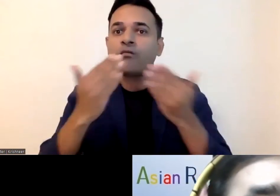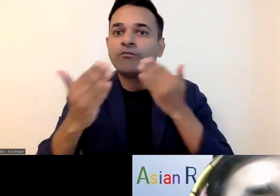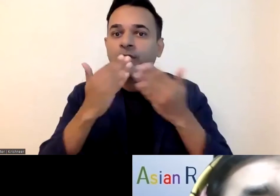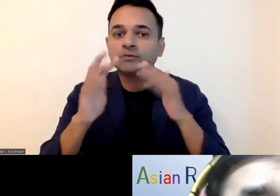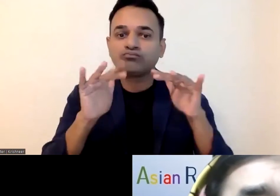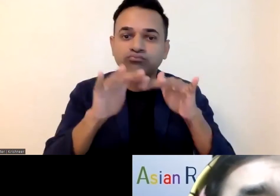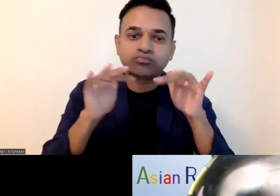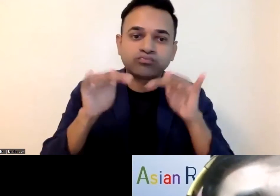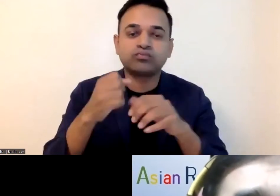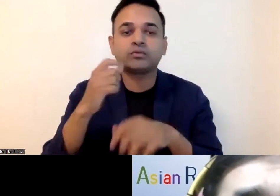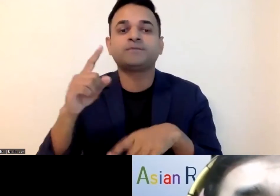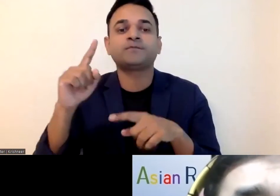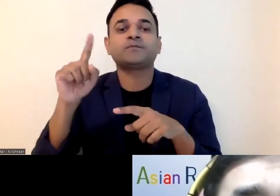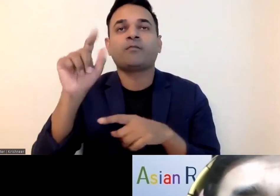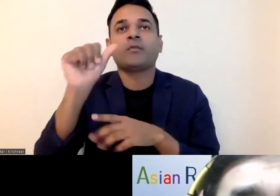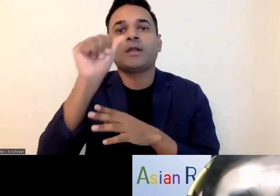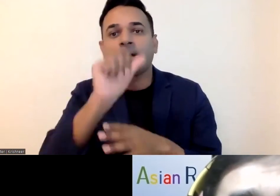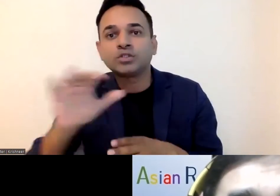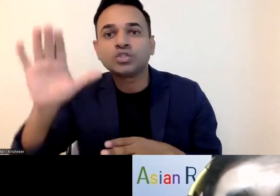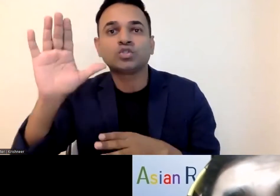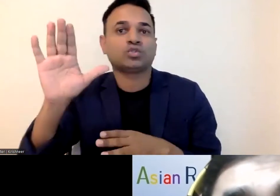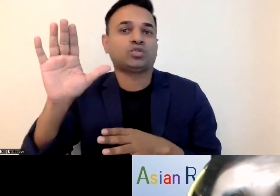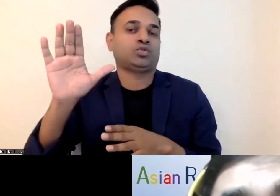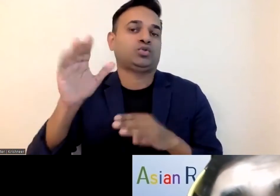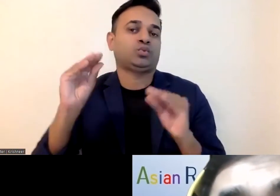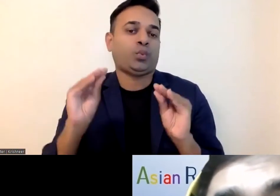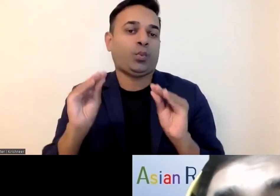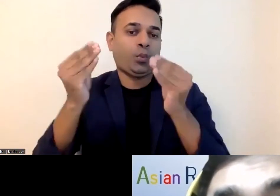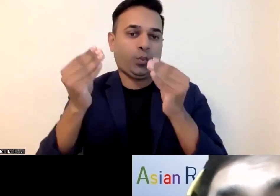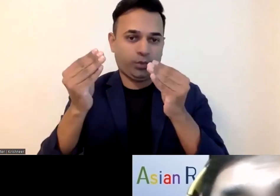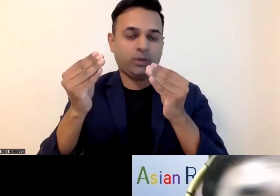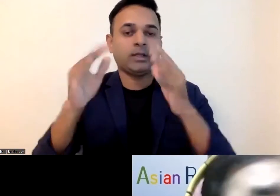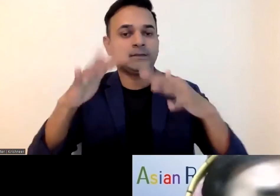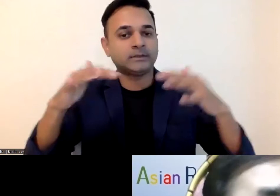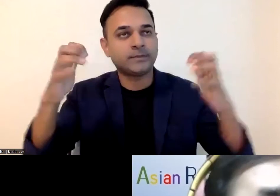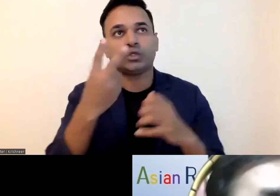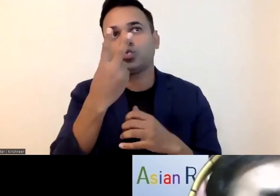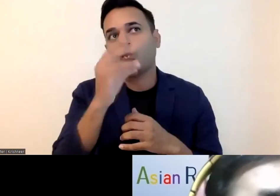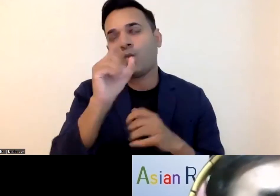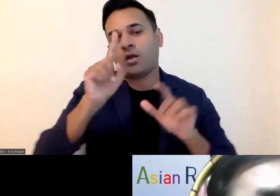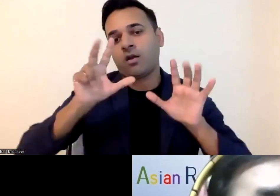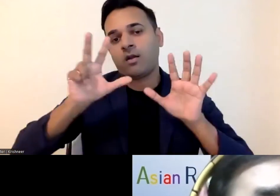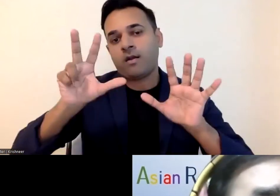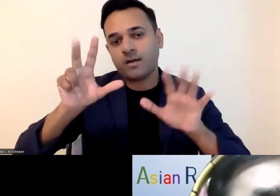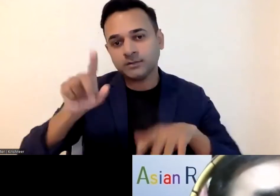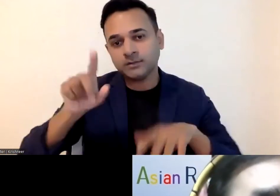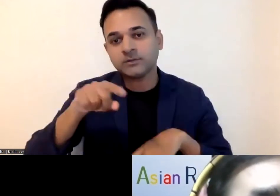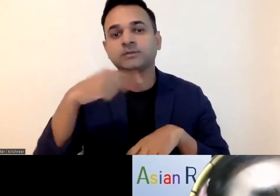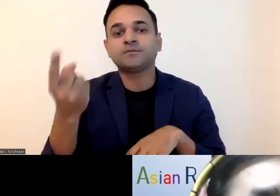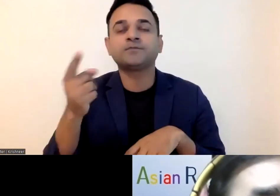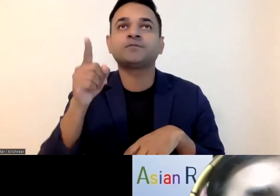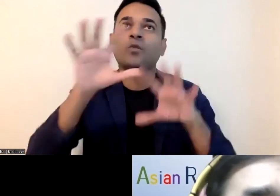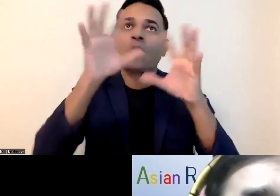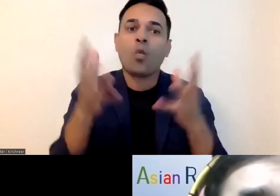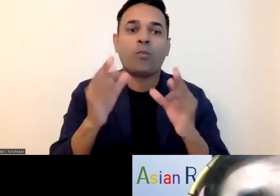neil worked as the youth champion in previous organizations including uh